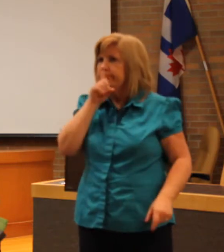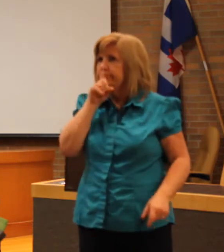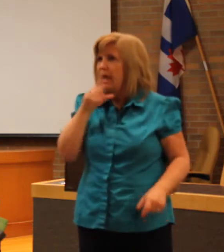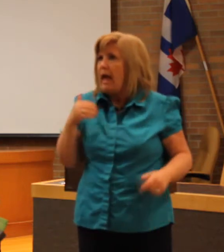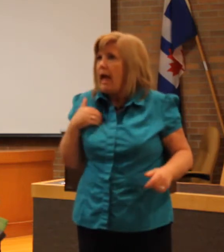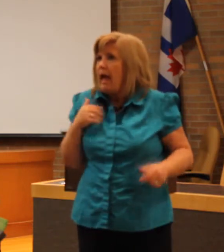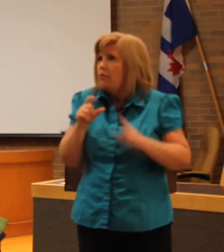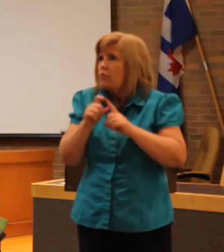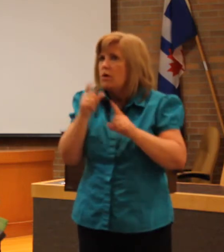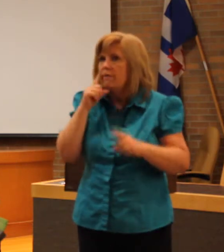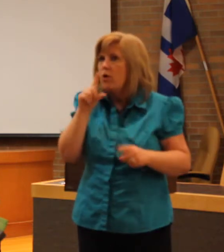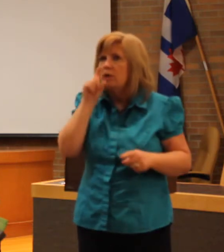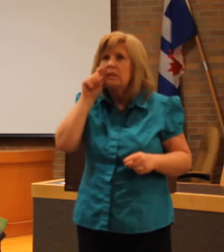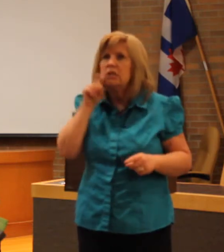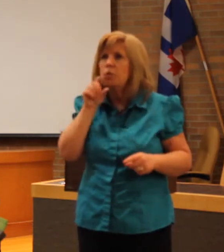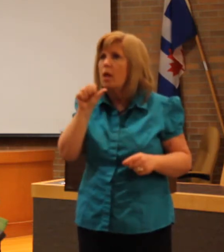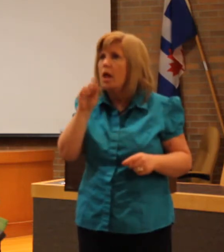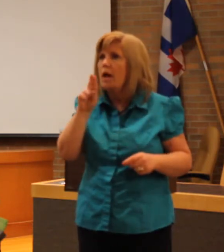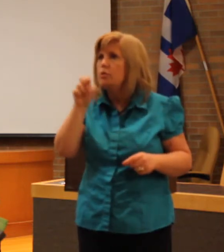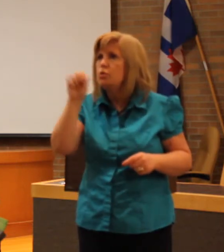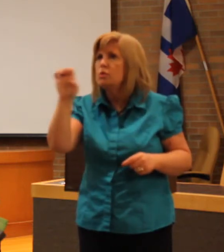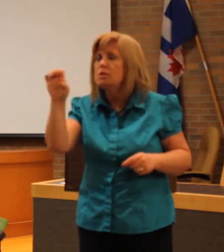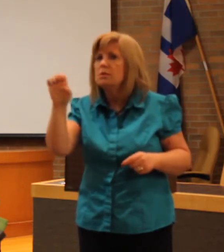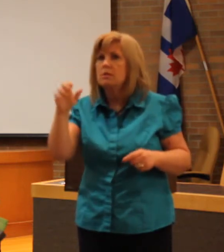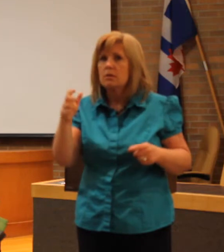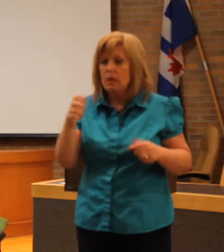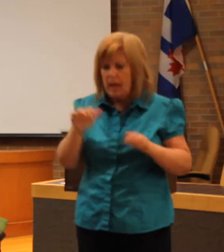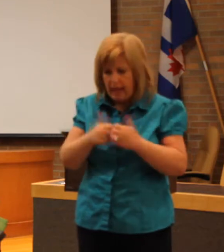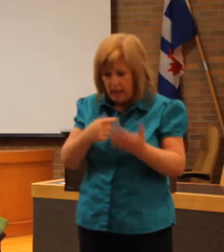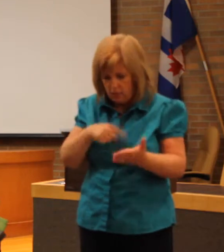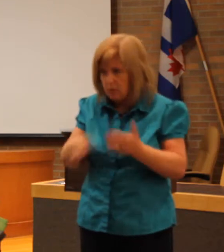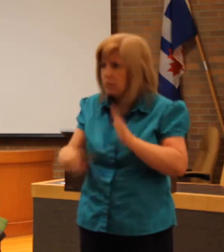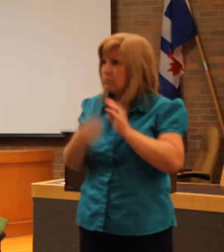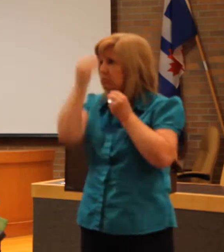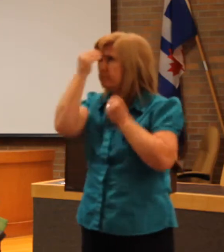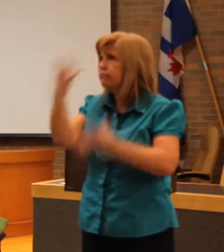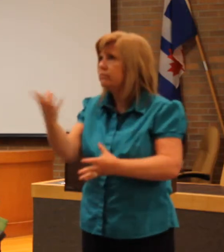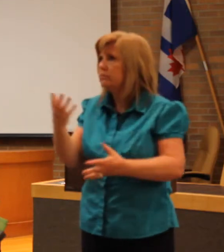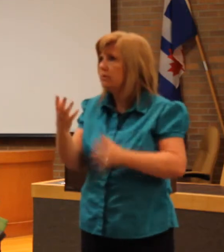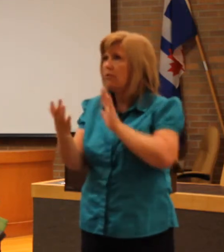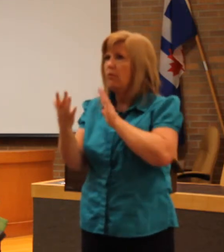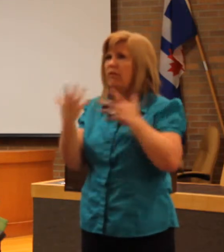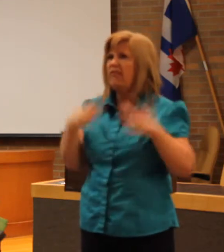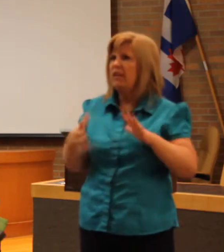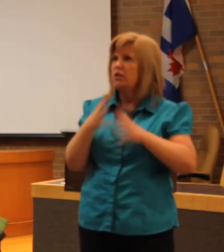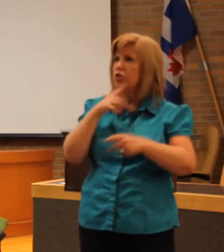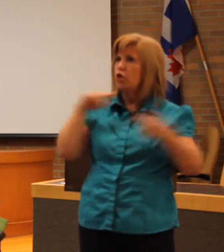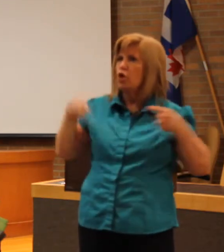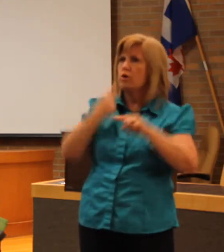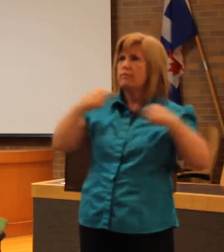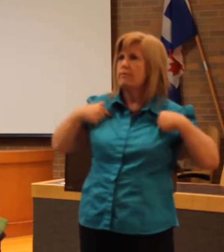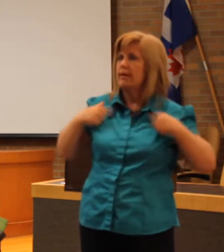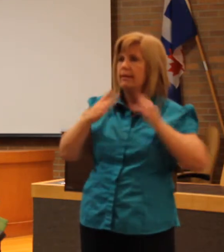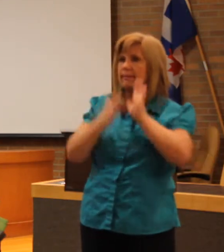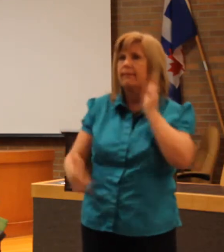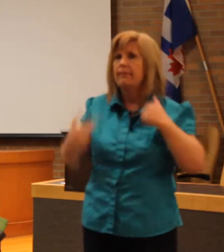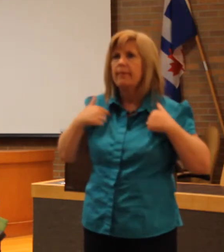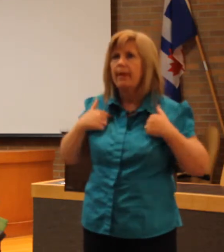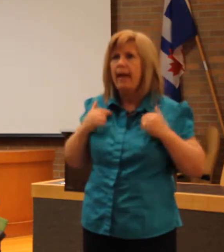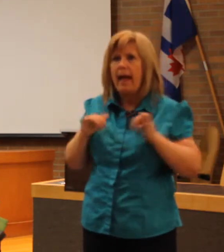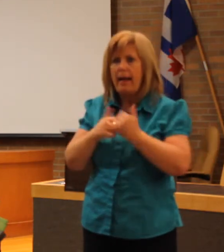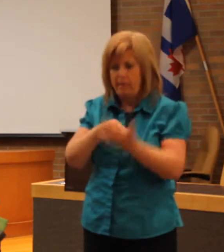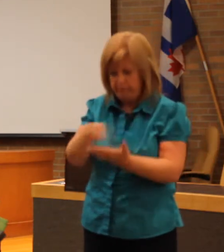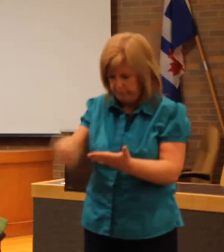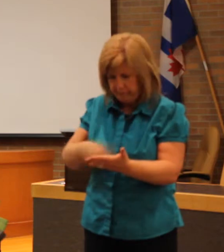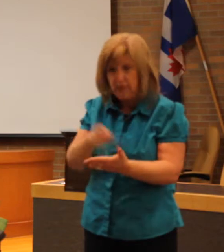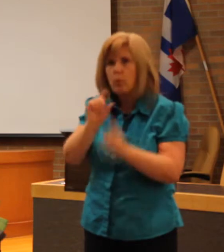communicate that they're being mistreated in some way. And again, it's because of that assumption that